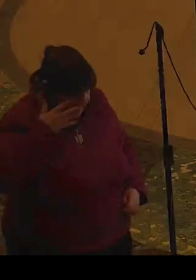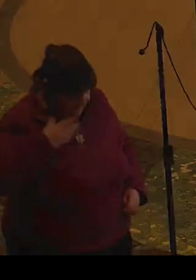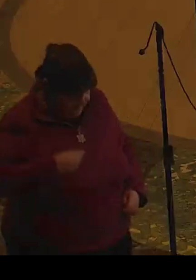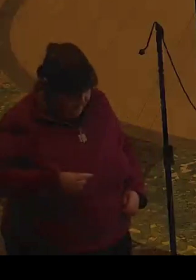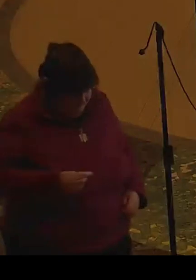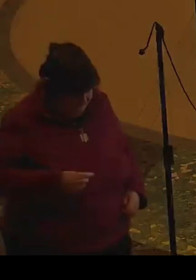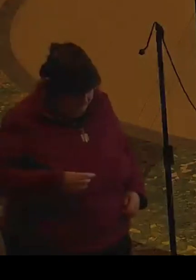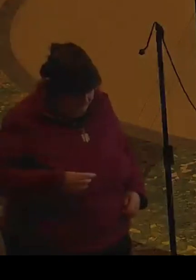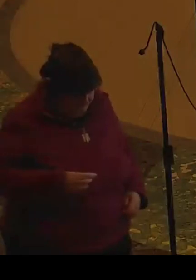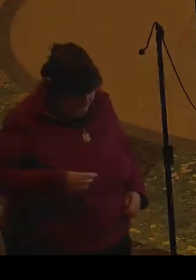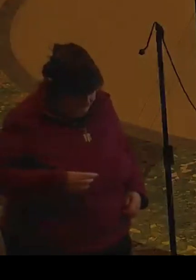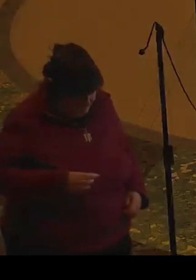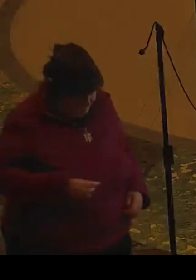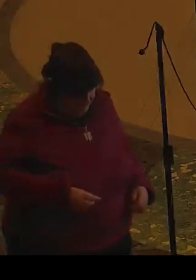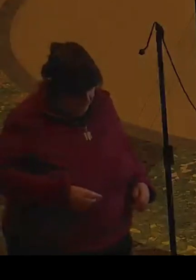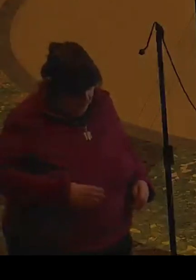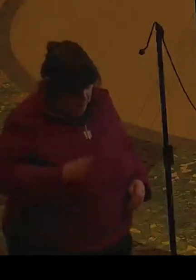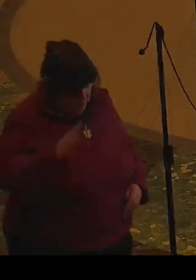hotel.